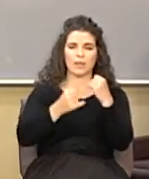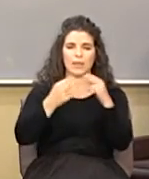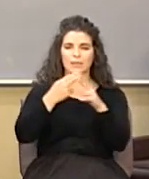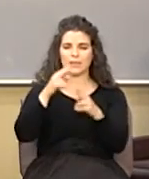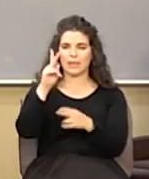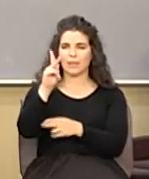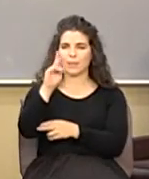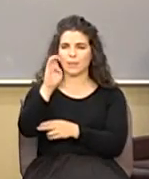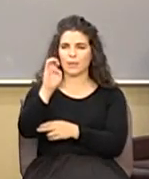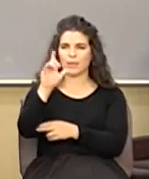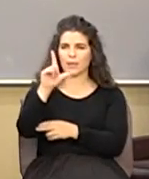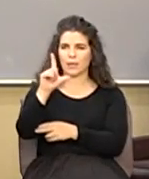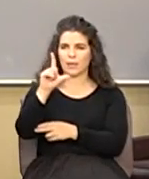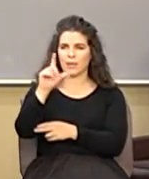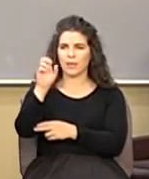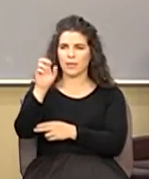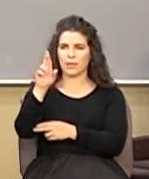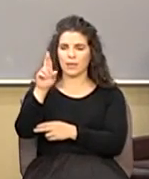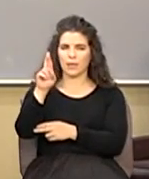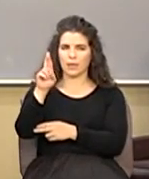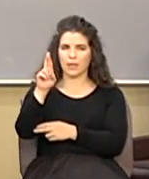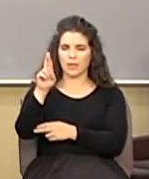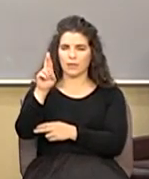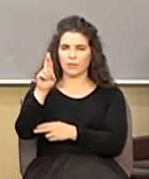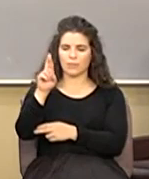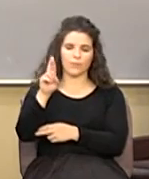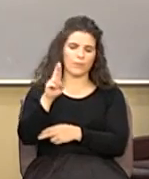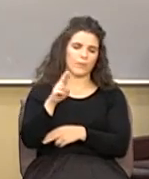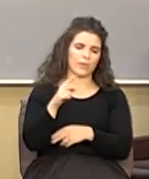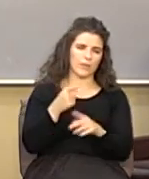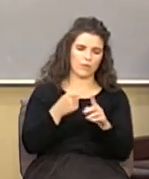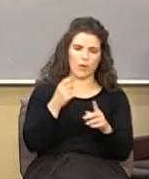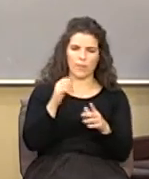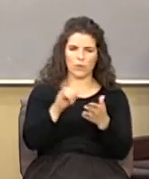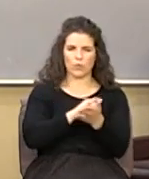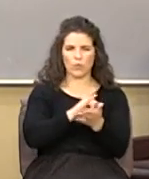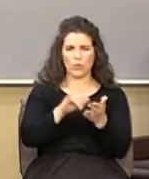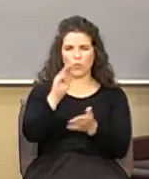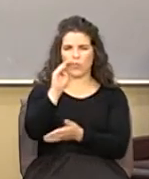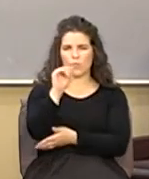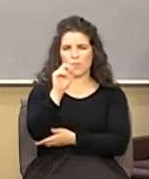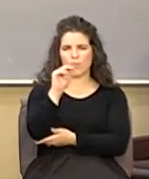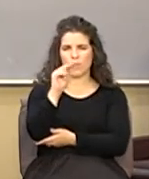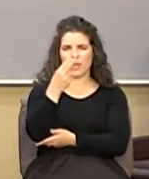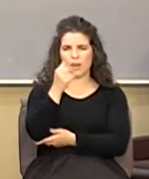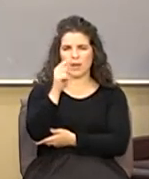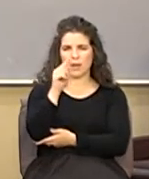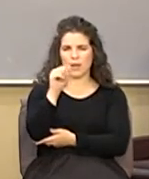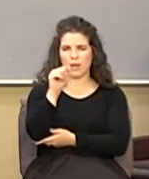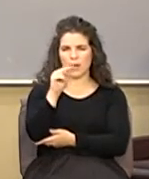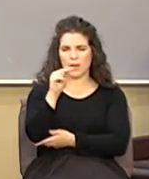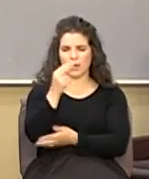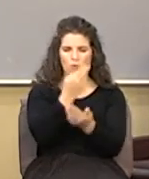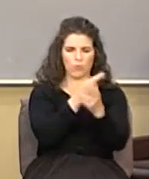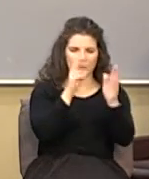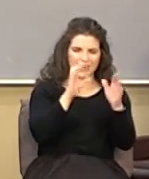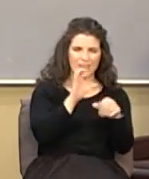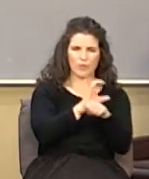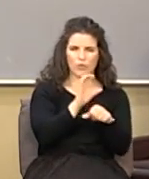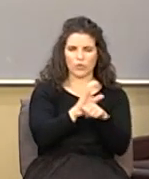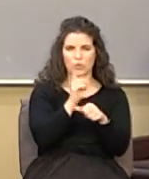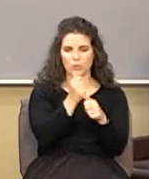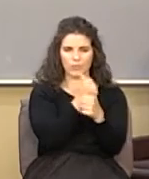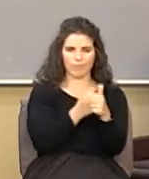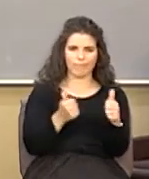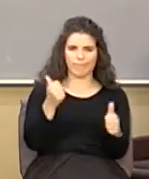from Manhattan Riverside Church Redeemer Church in Manhattan he is one of the titular